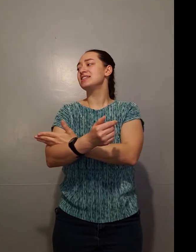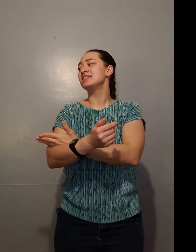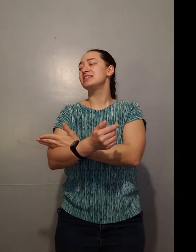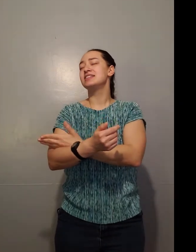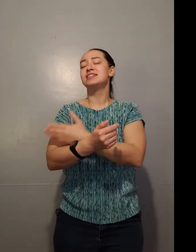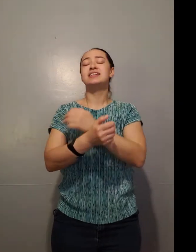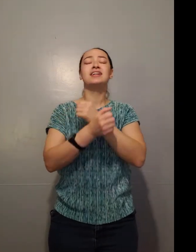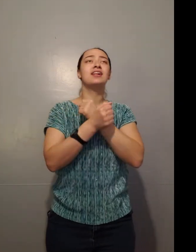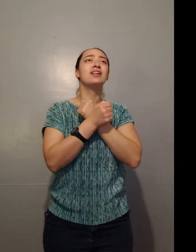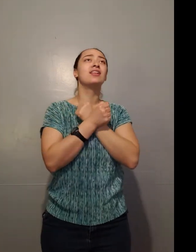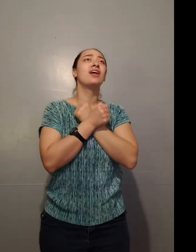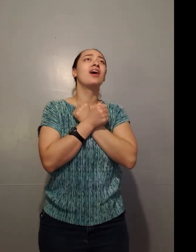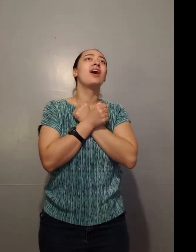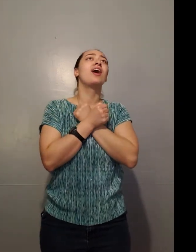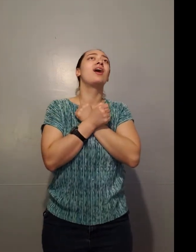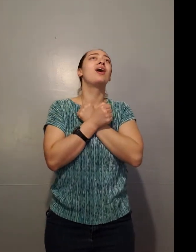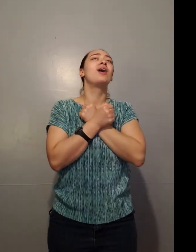light.